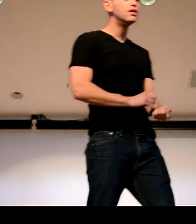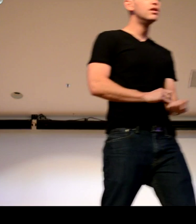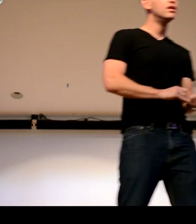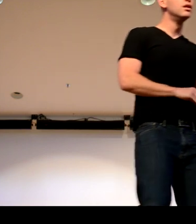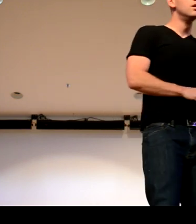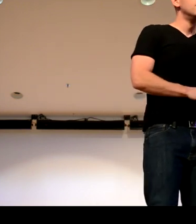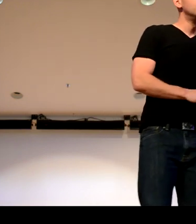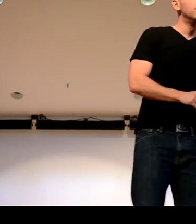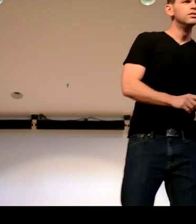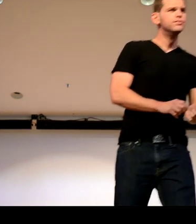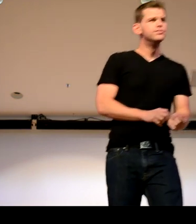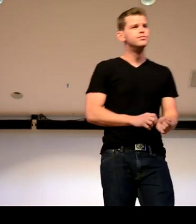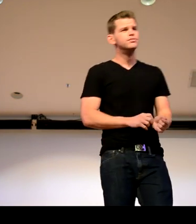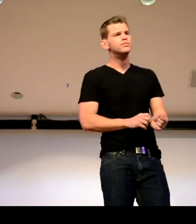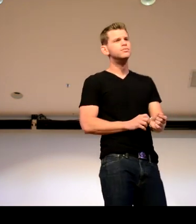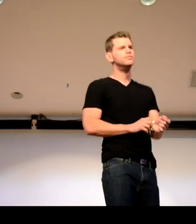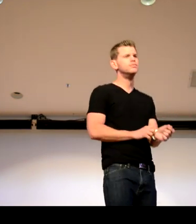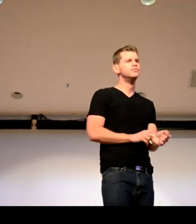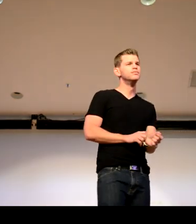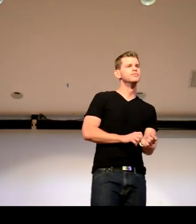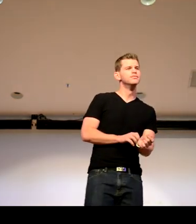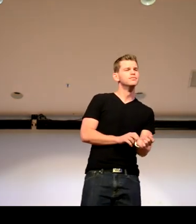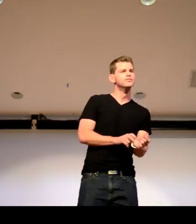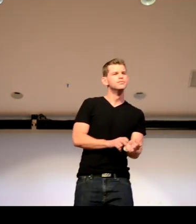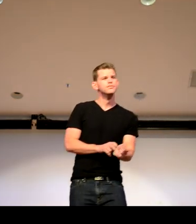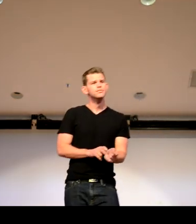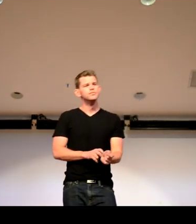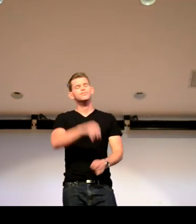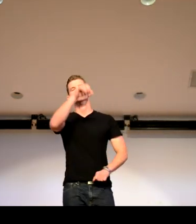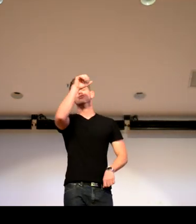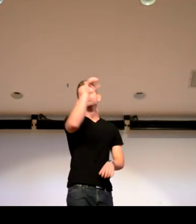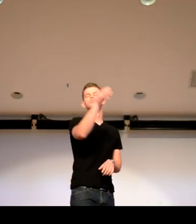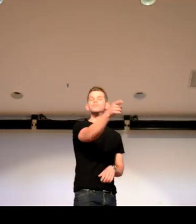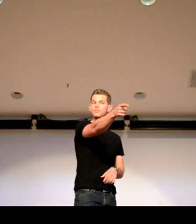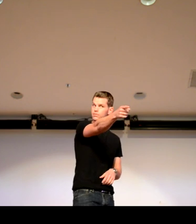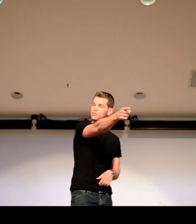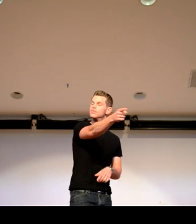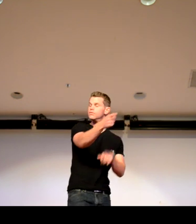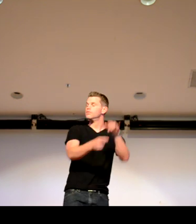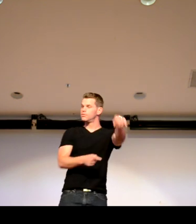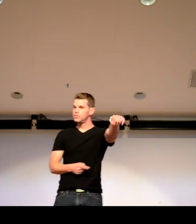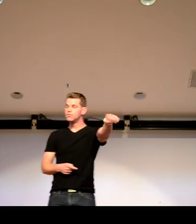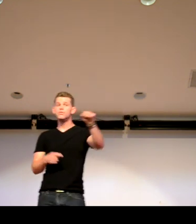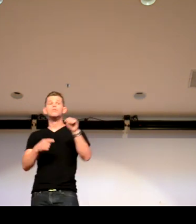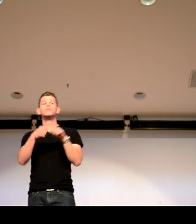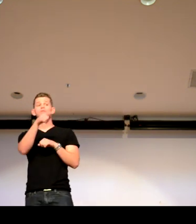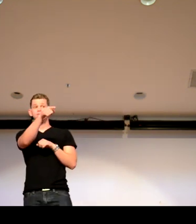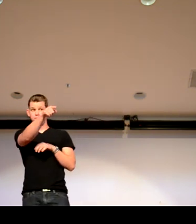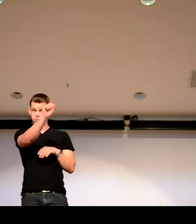a question. Do your parents watch you act and realize that they have to start to learn to communicate with them? Oh, no, that's a great